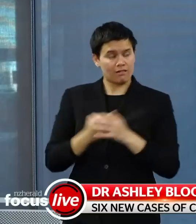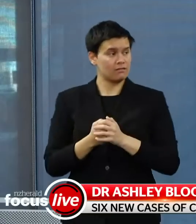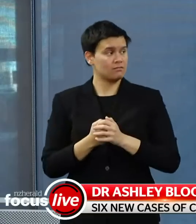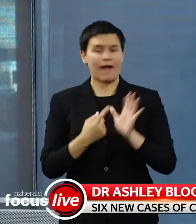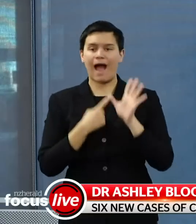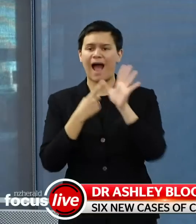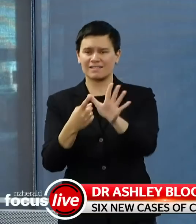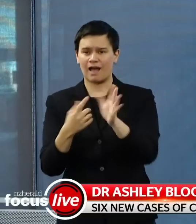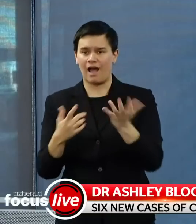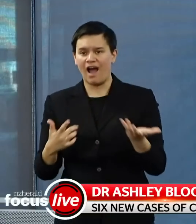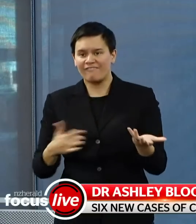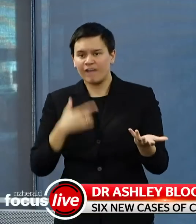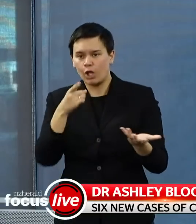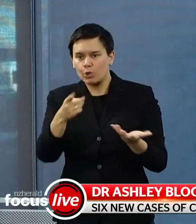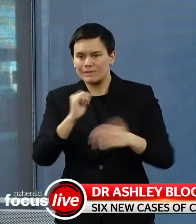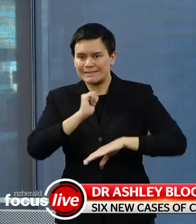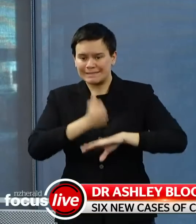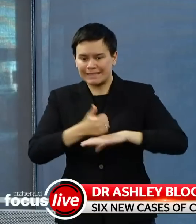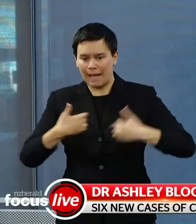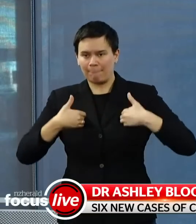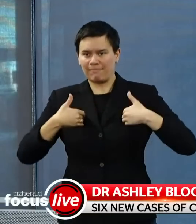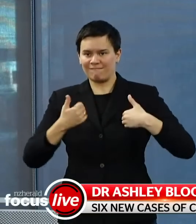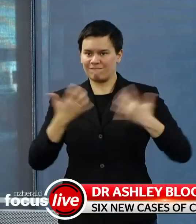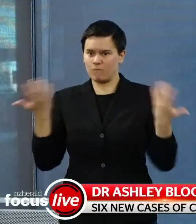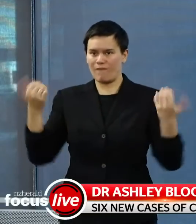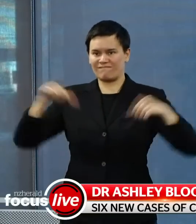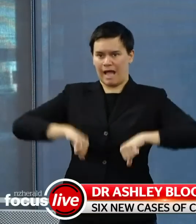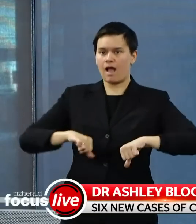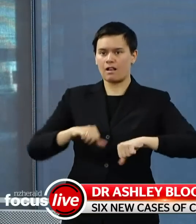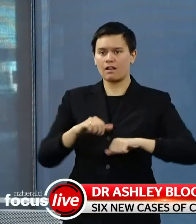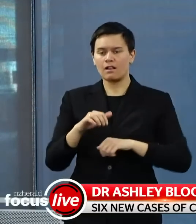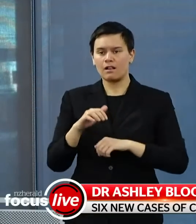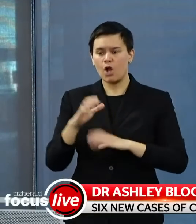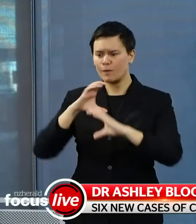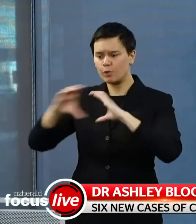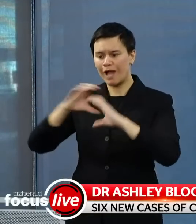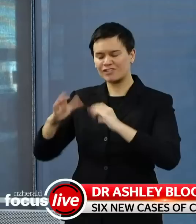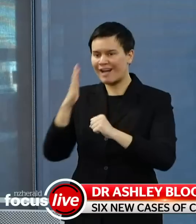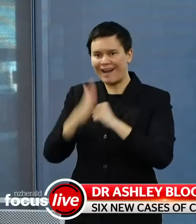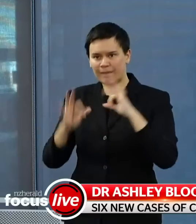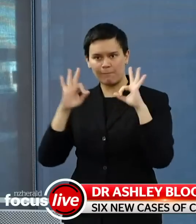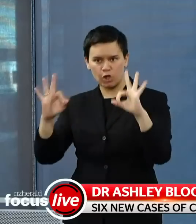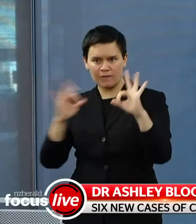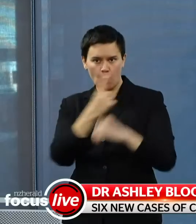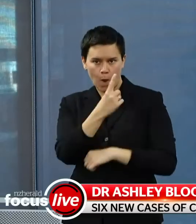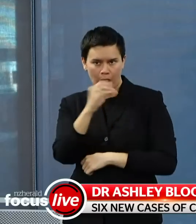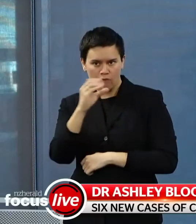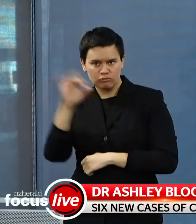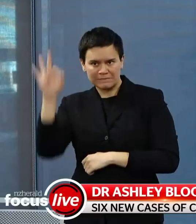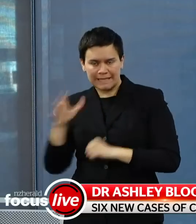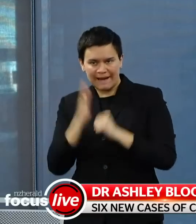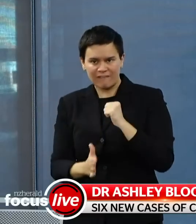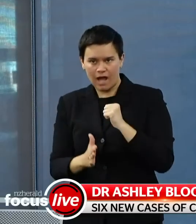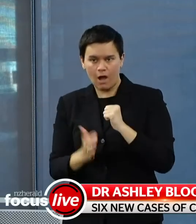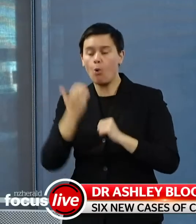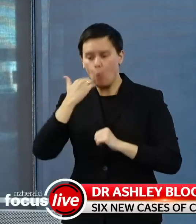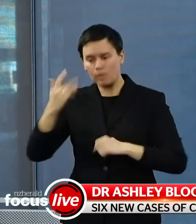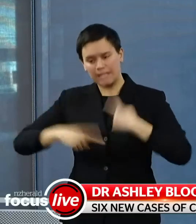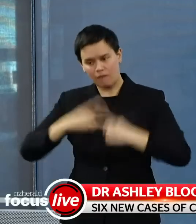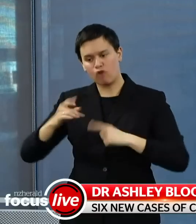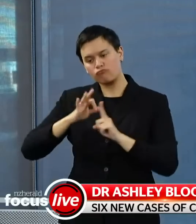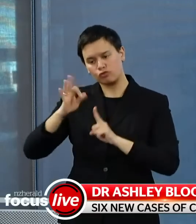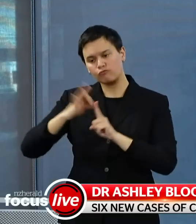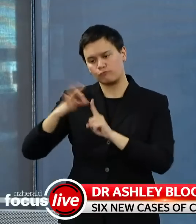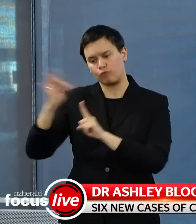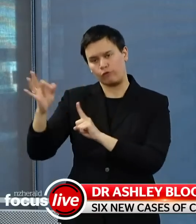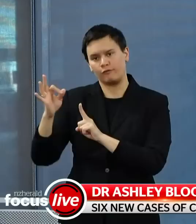that question. There's always work to do. Um, and, uh, some people might describe it as outstanding. There will be others who say, who say there's a lot of work to do.